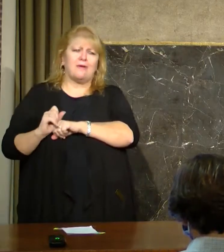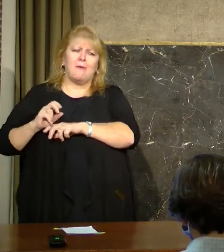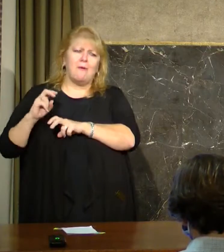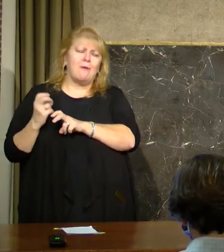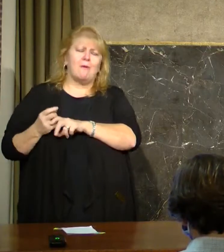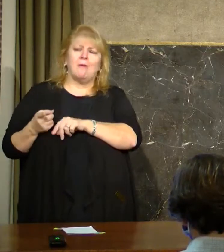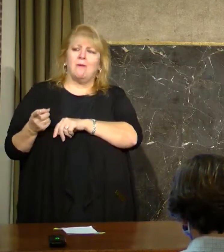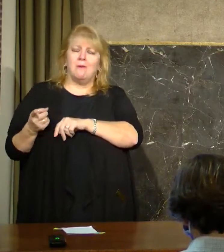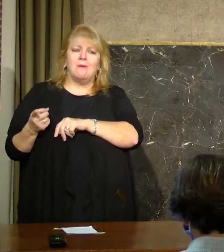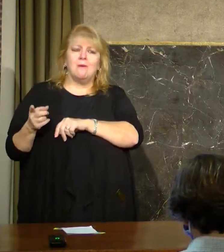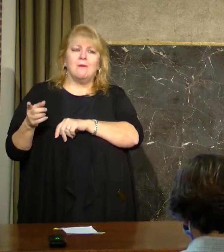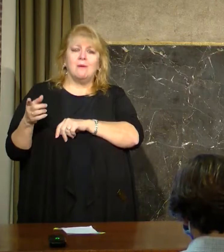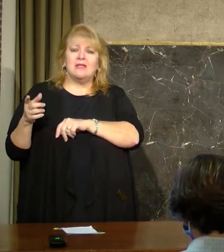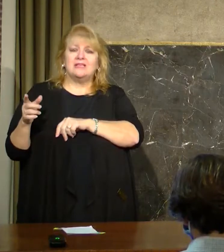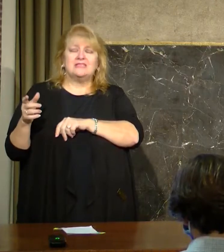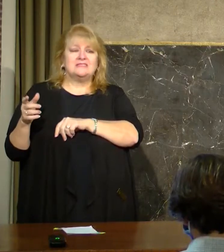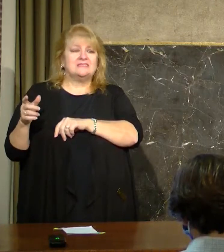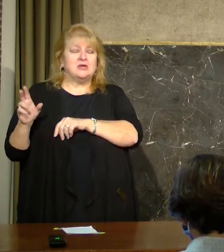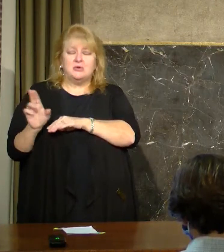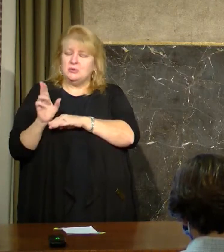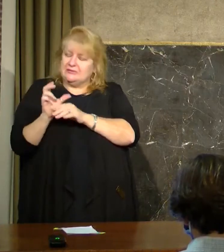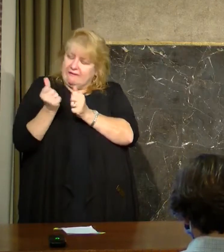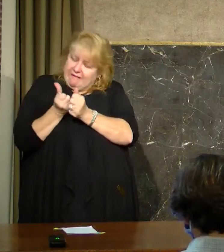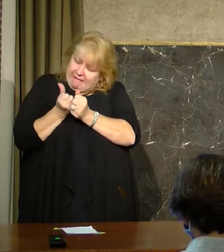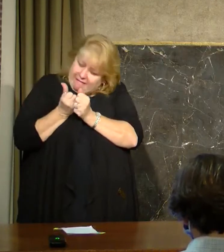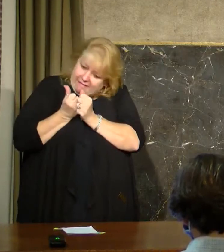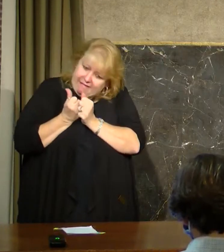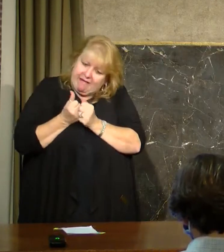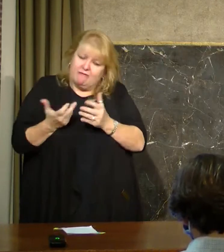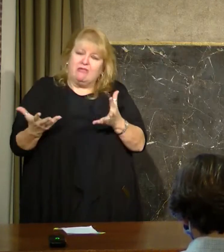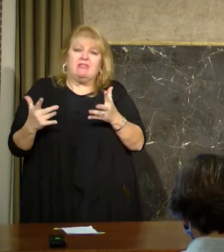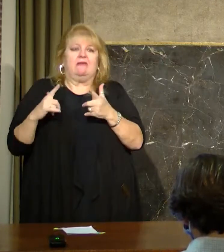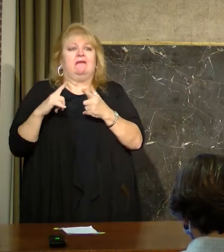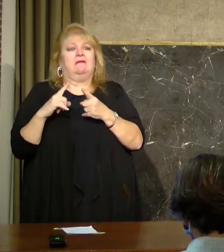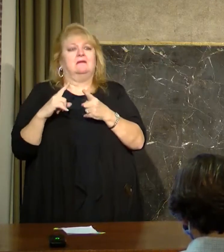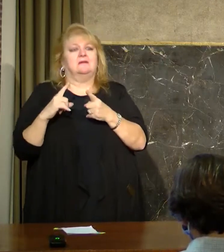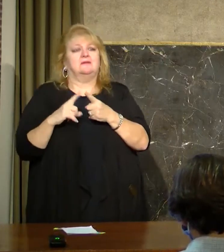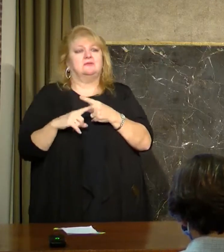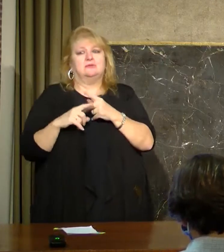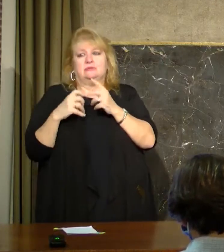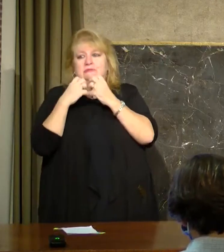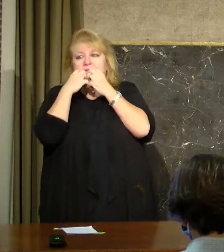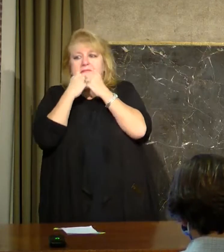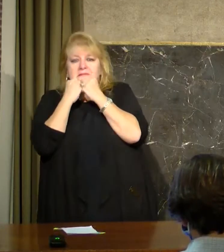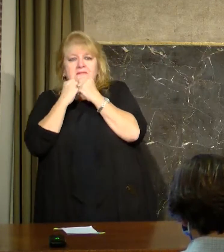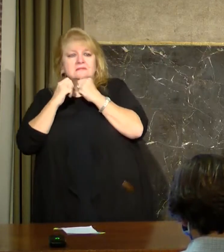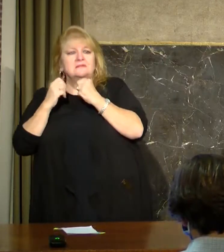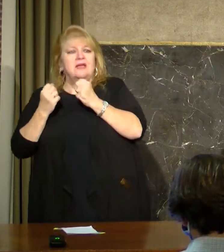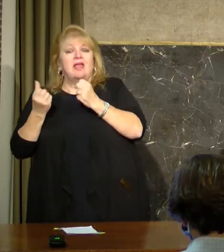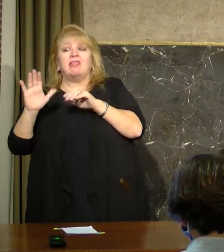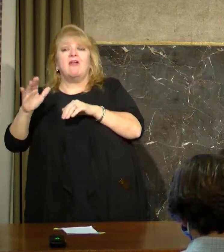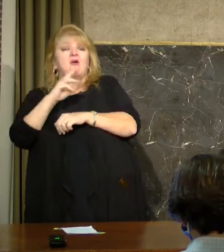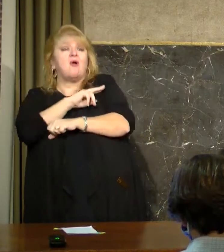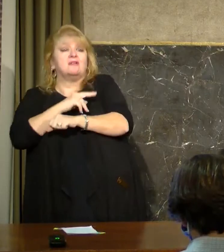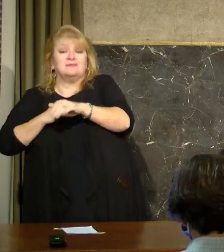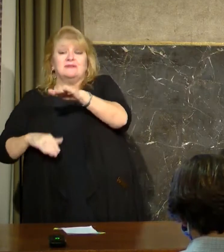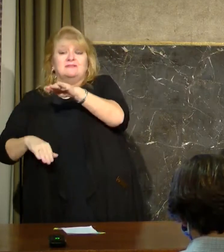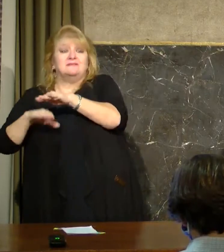And they're employing every means at their disposal to preserve the capacity in their hospitals and to